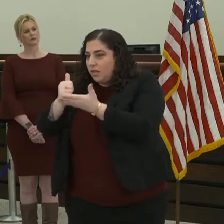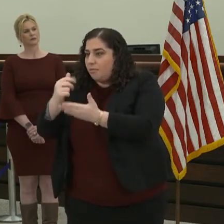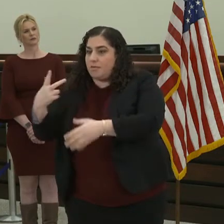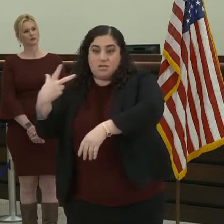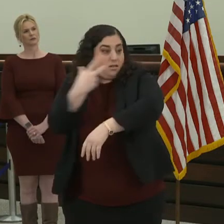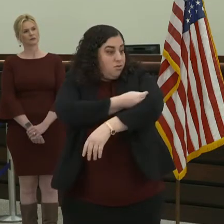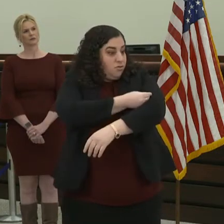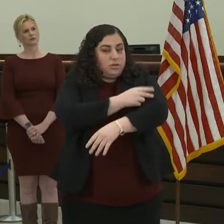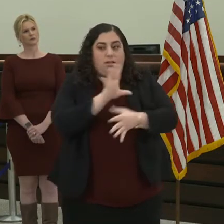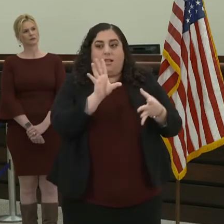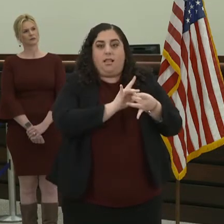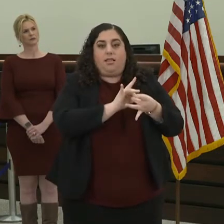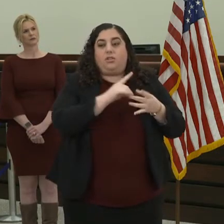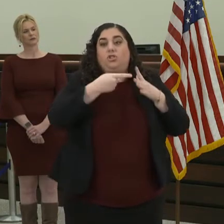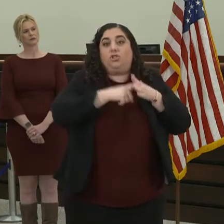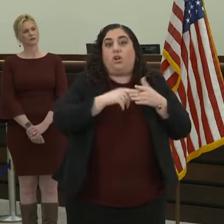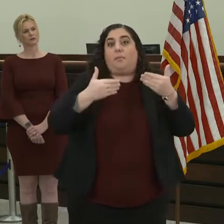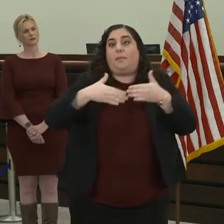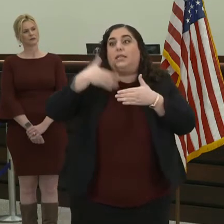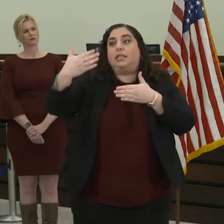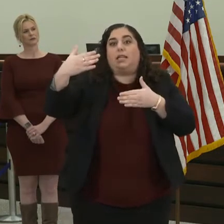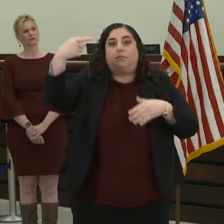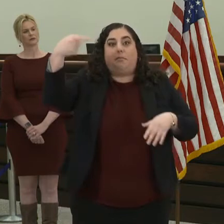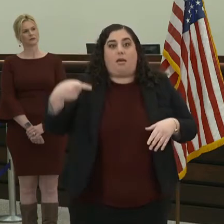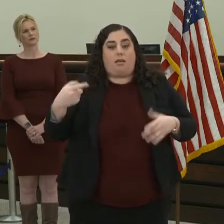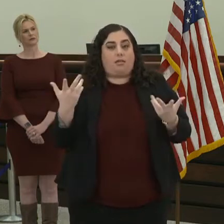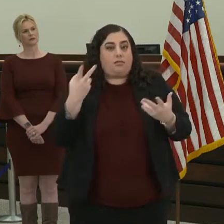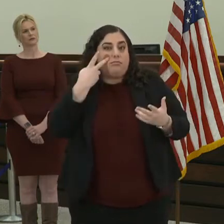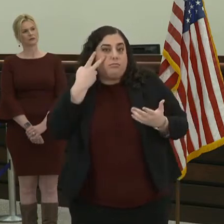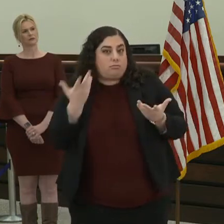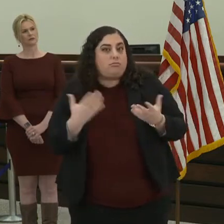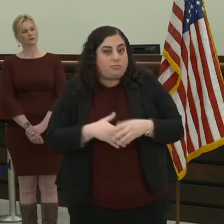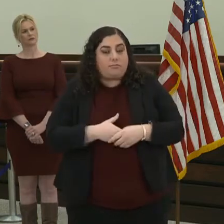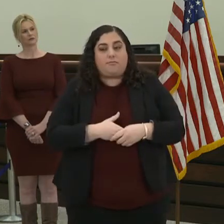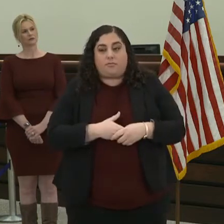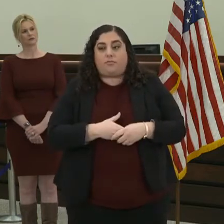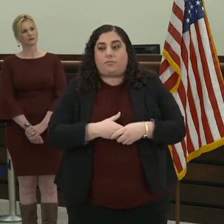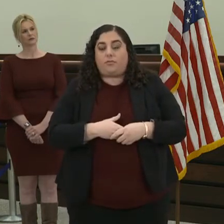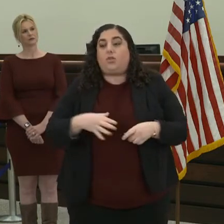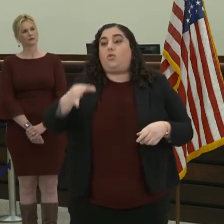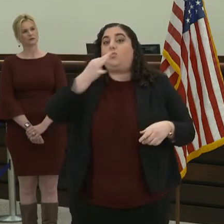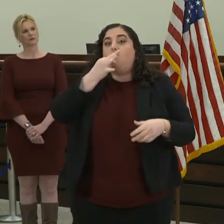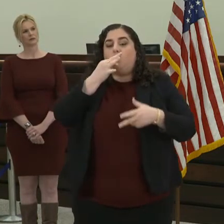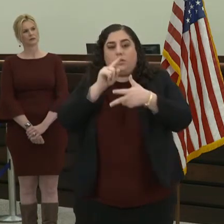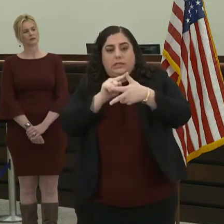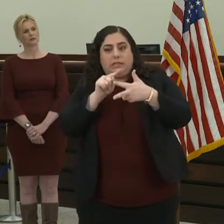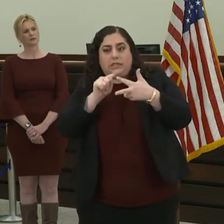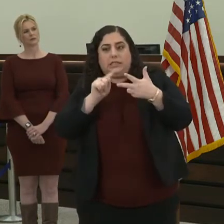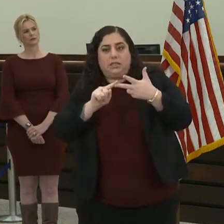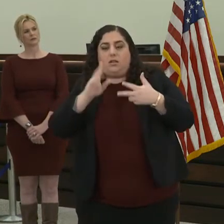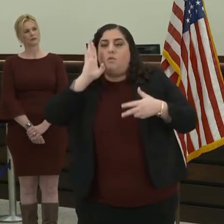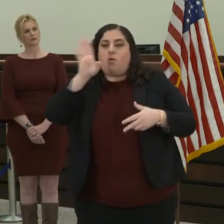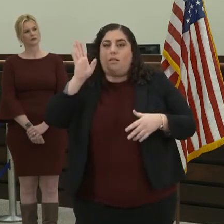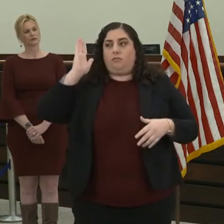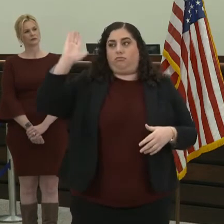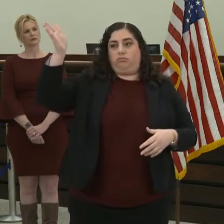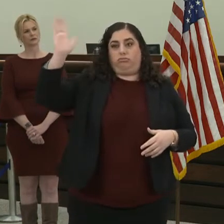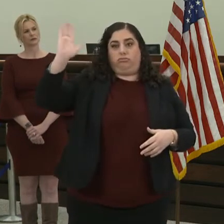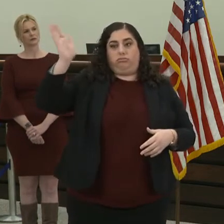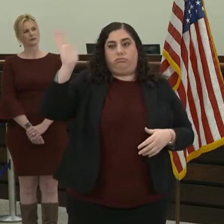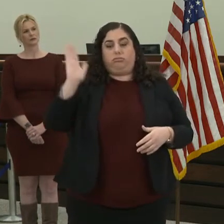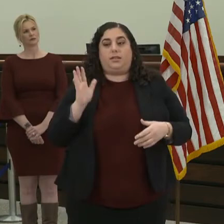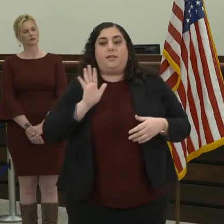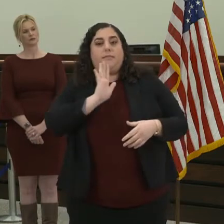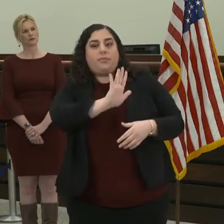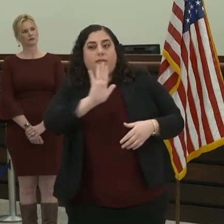So shortly, I want to turn it over to each of these unique individuals to have them talk about the incredible work that their